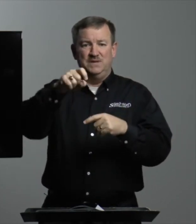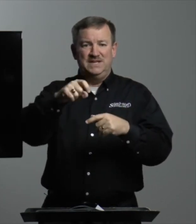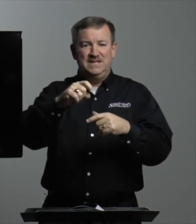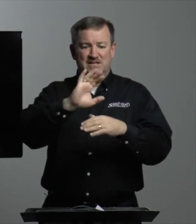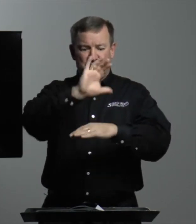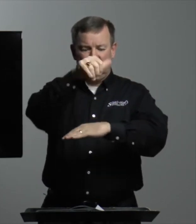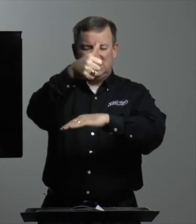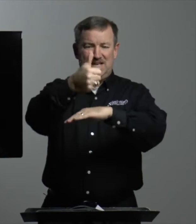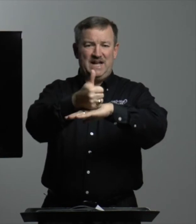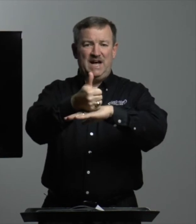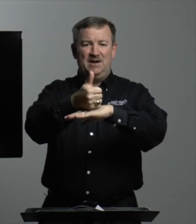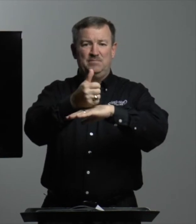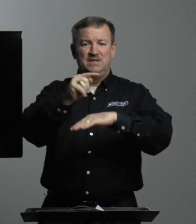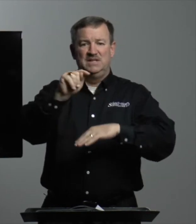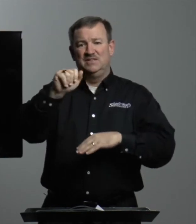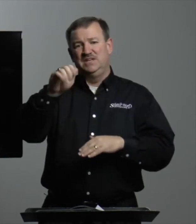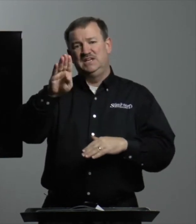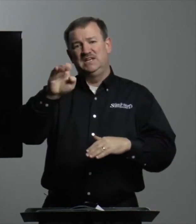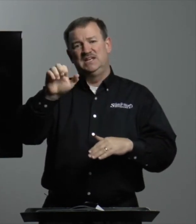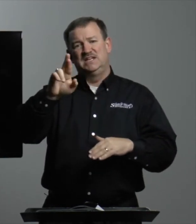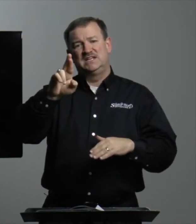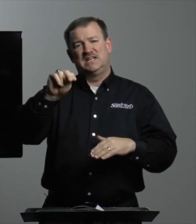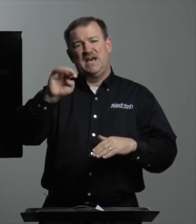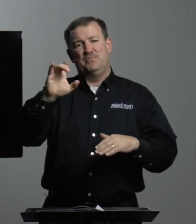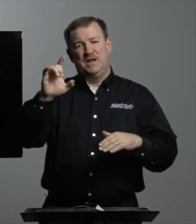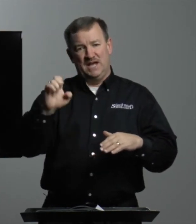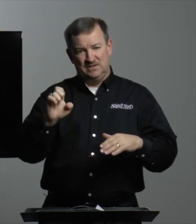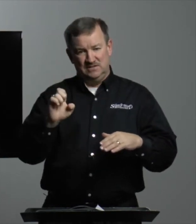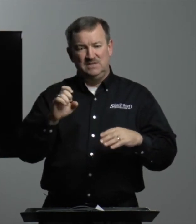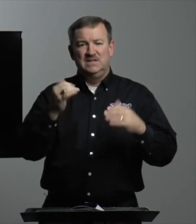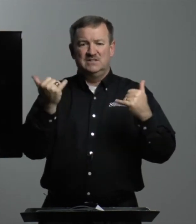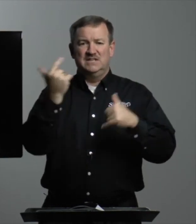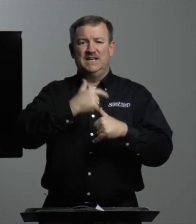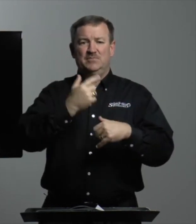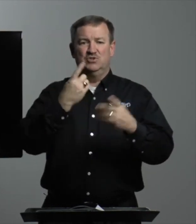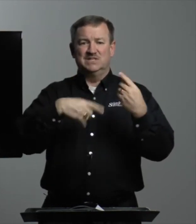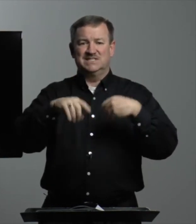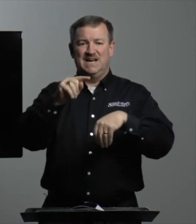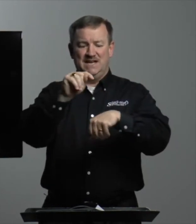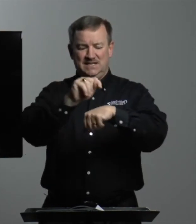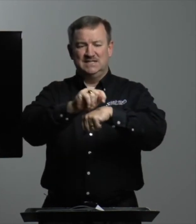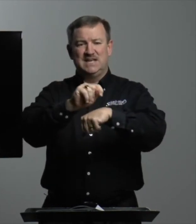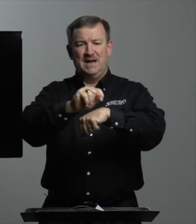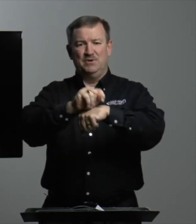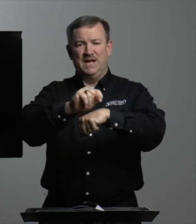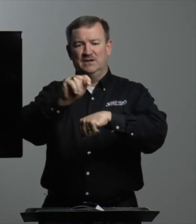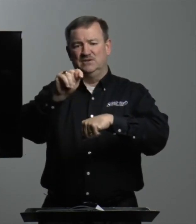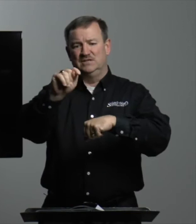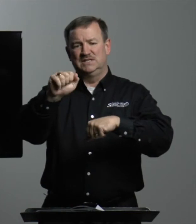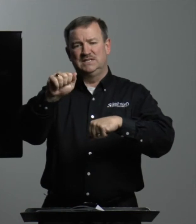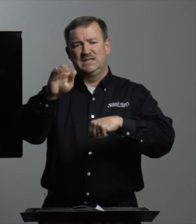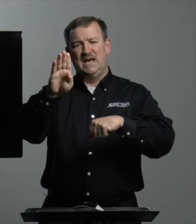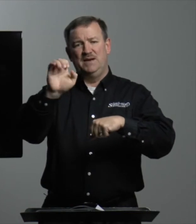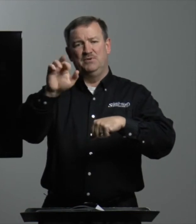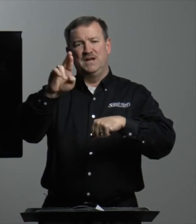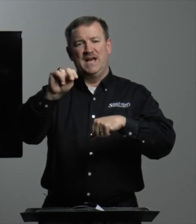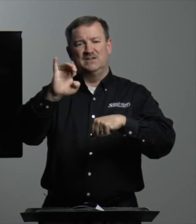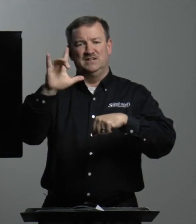would be needed to set up the tabernacle. Today, I'm going to sign tabernacle. Tabernacle.